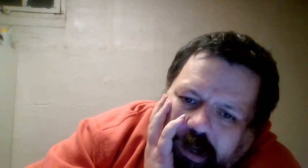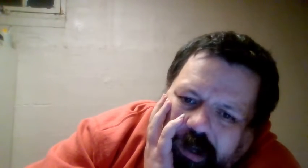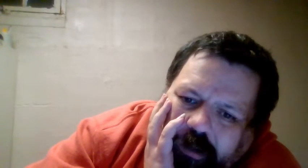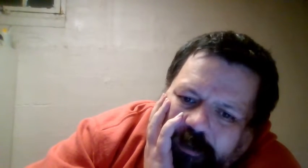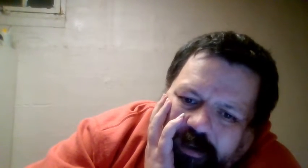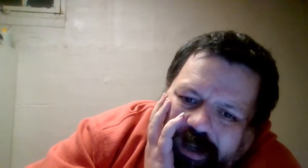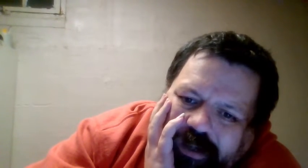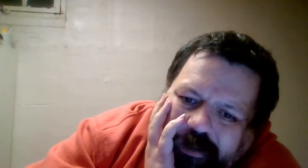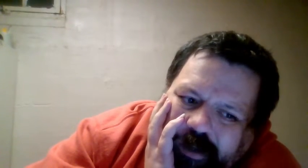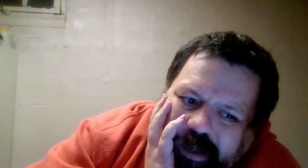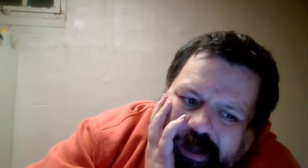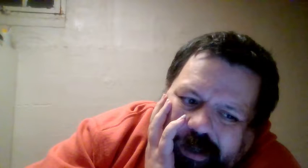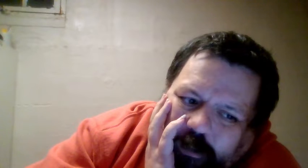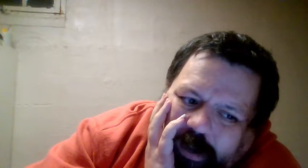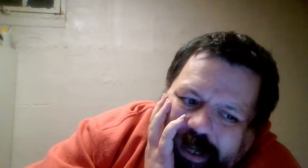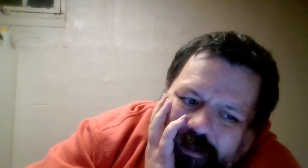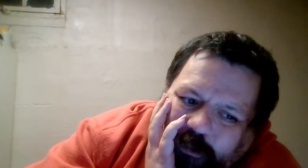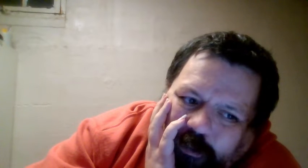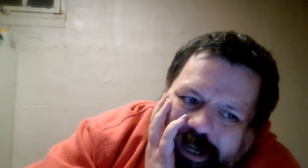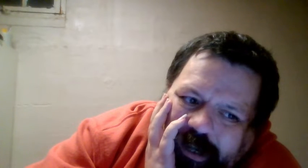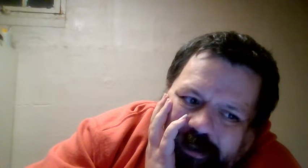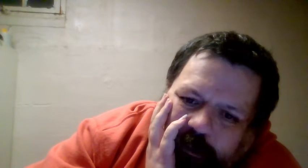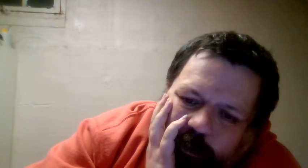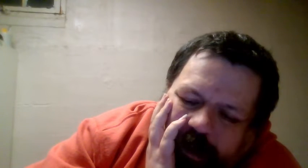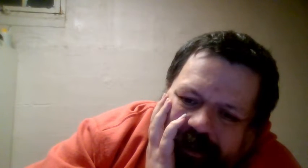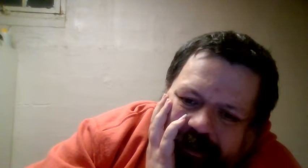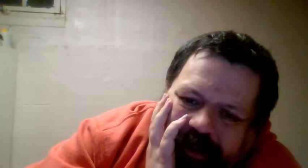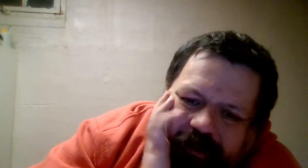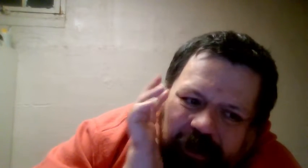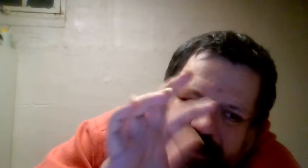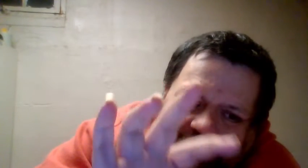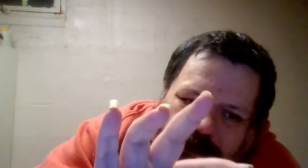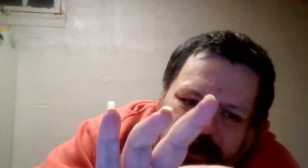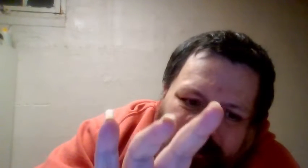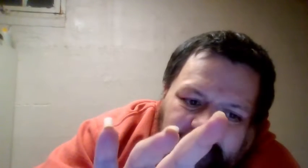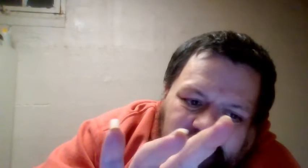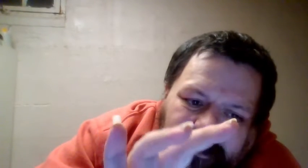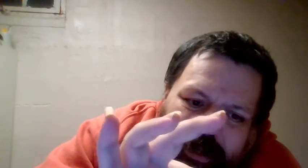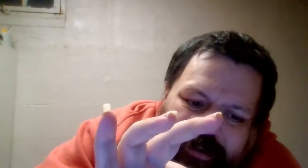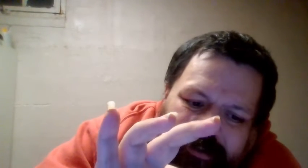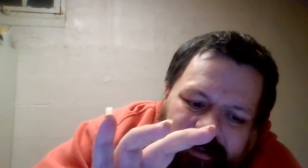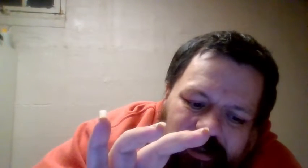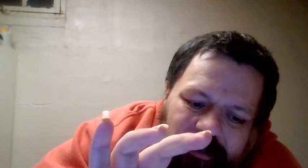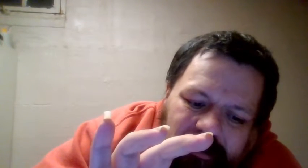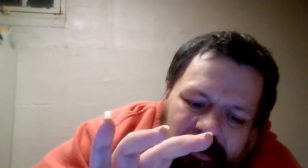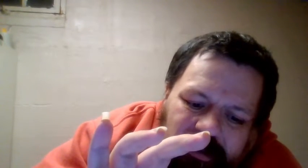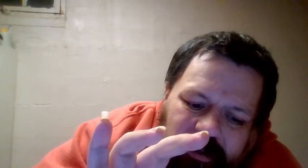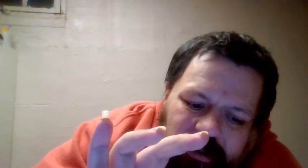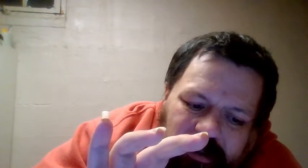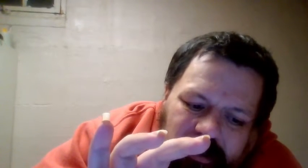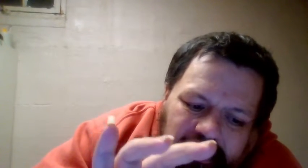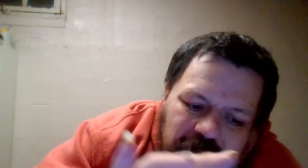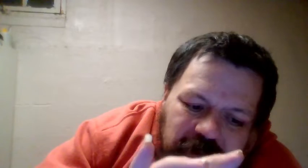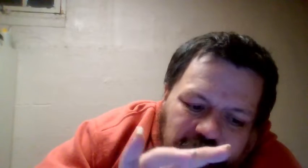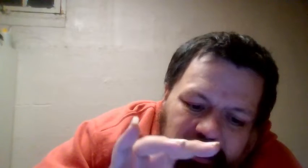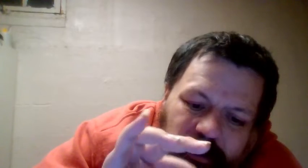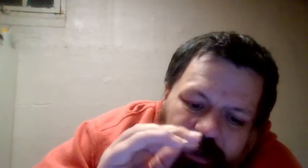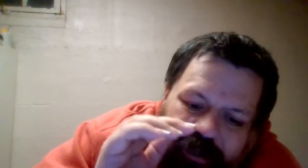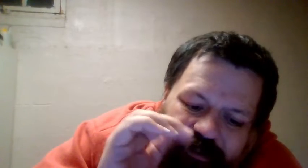If you guys have any idea why they're not doing a Survivor Series match this year, you guys